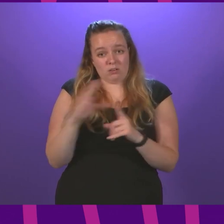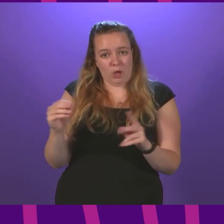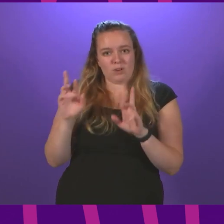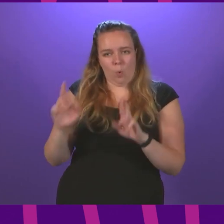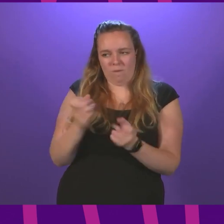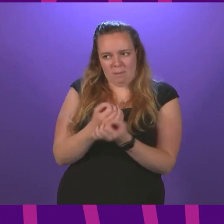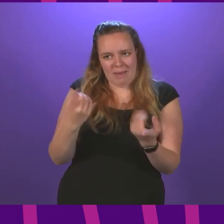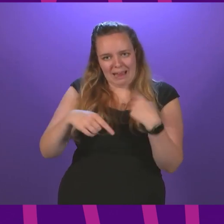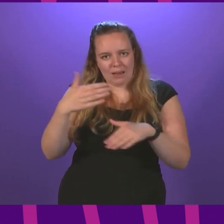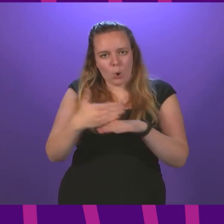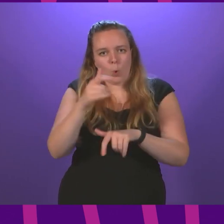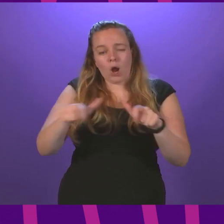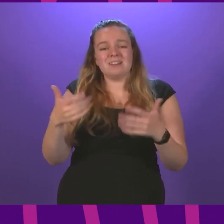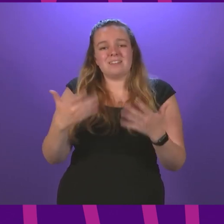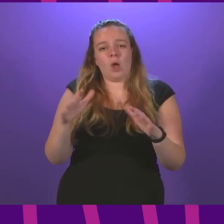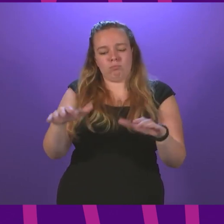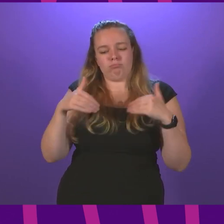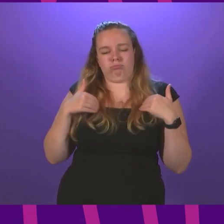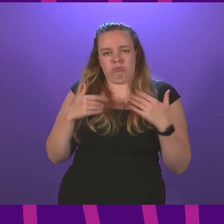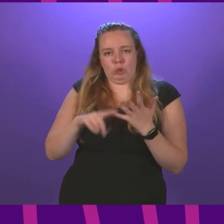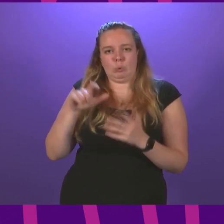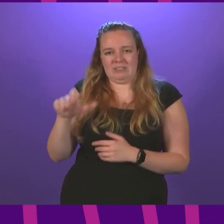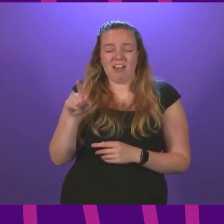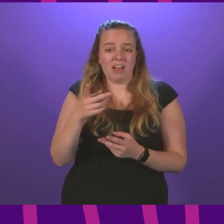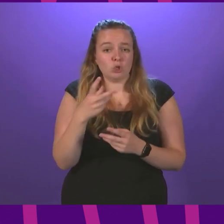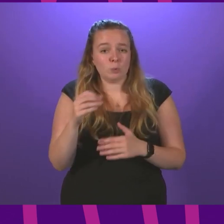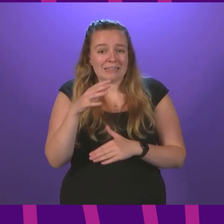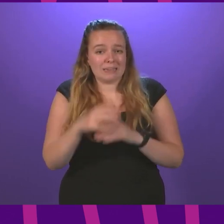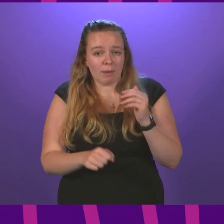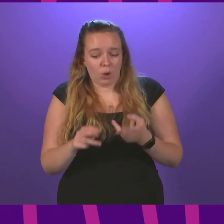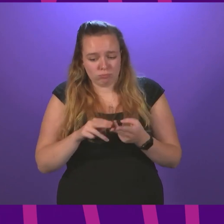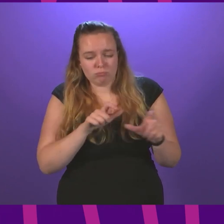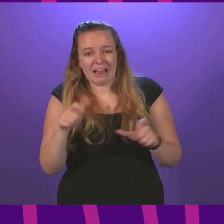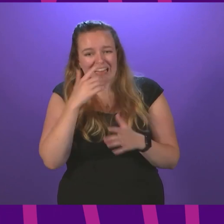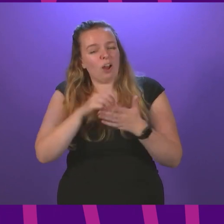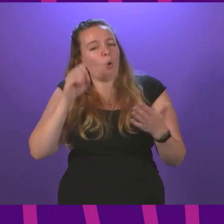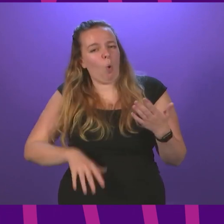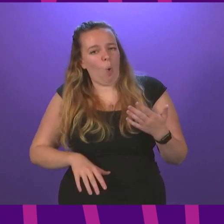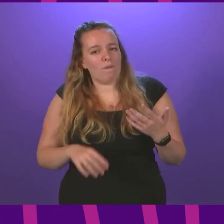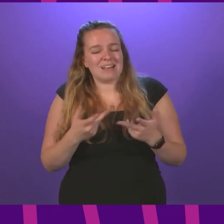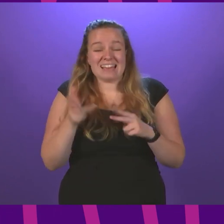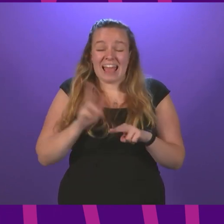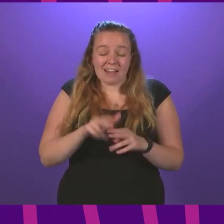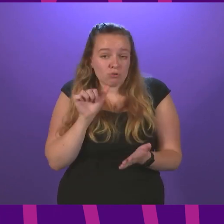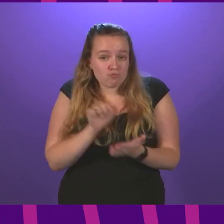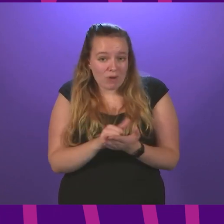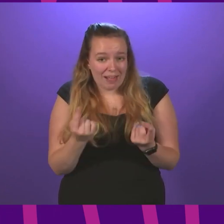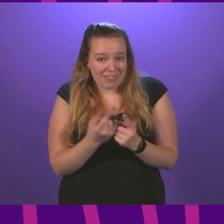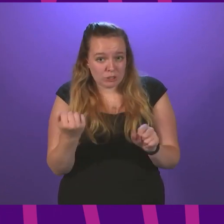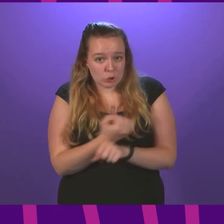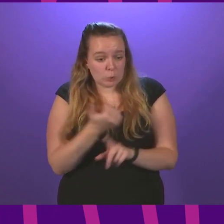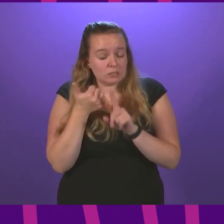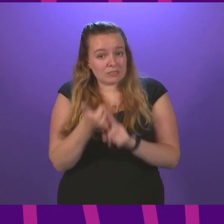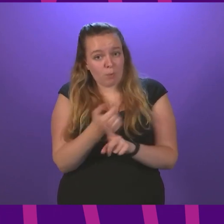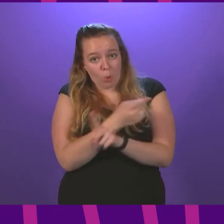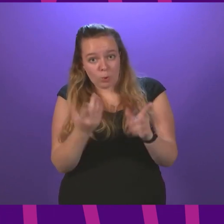many of those workers, perhaps moving off of universal credit, that that £20 lifeline can now be removed. If it was the right thing to do to support those